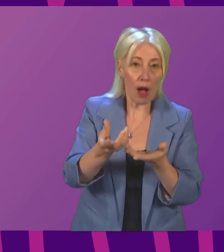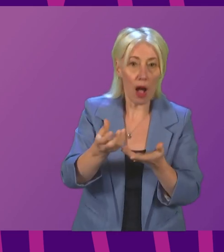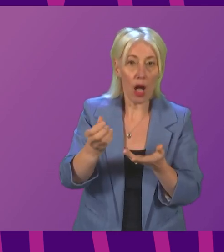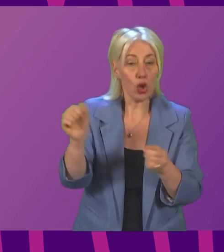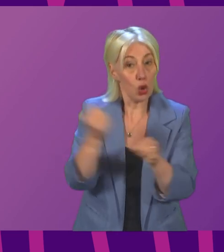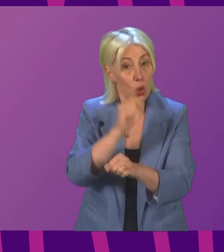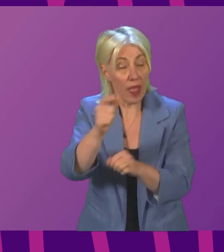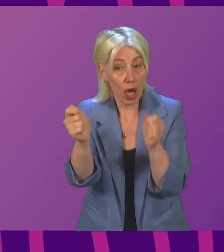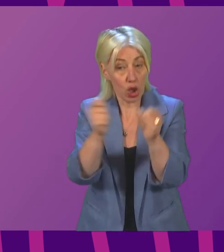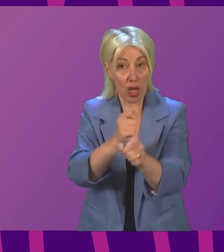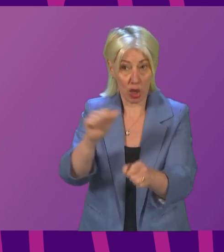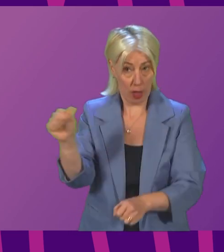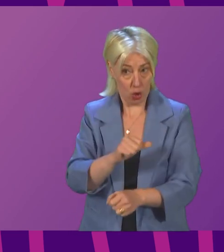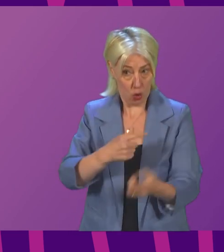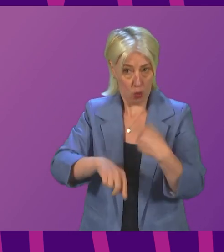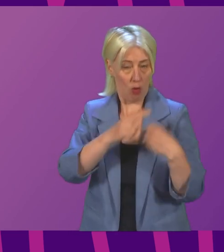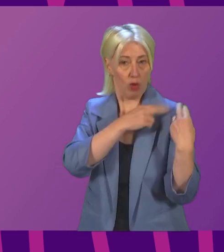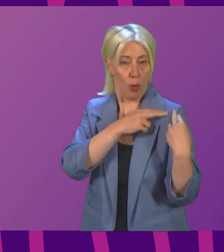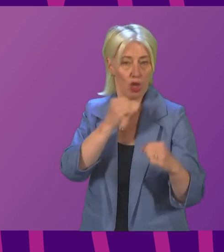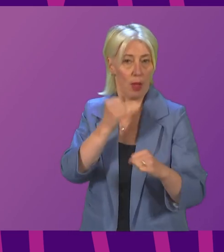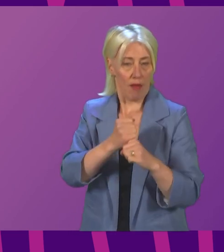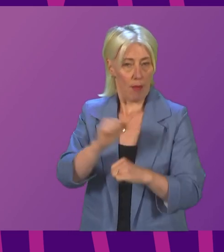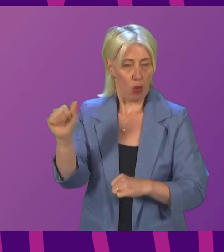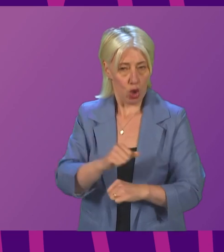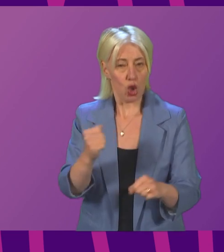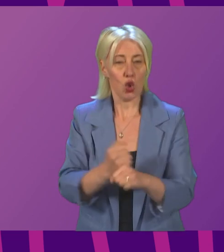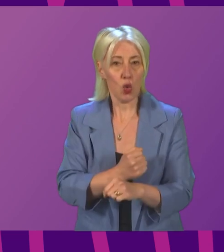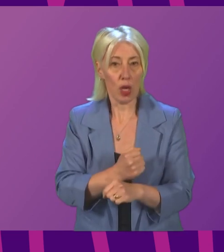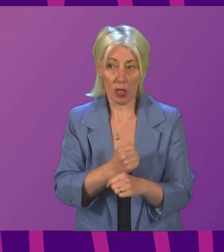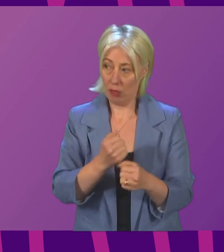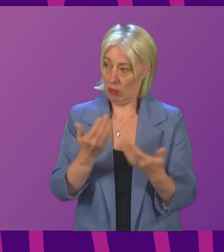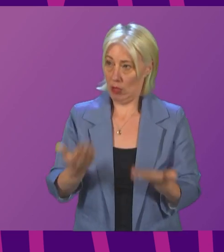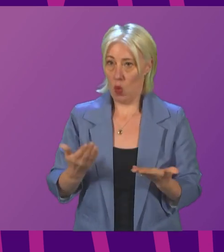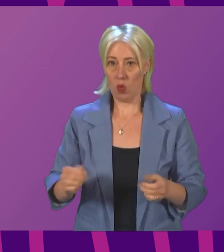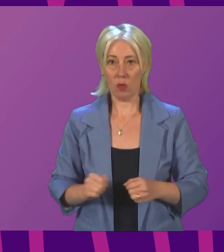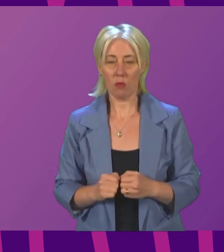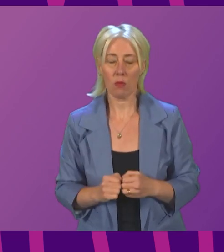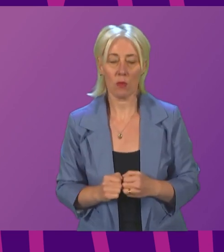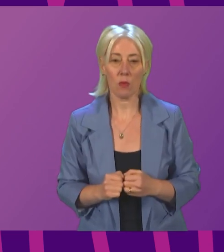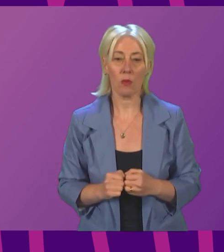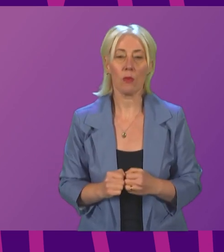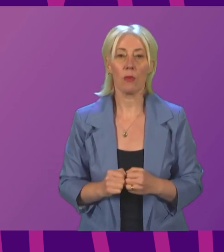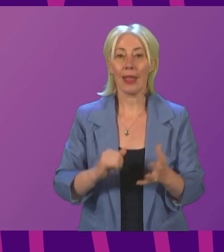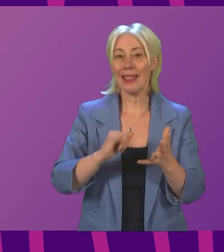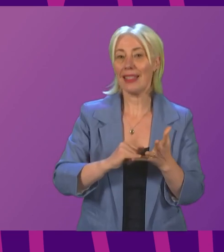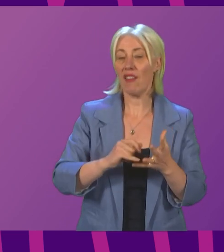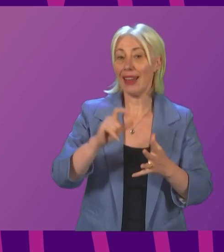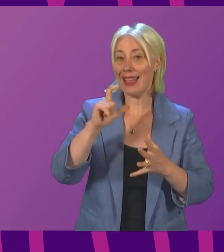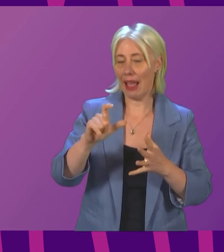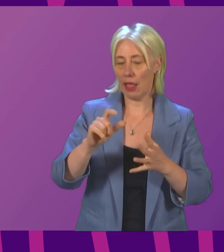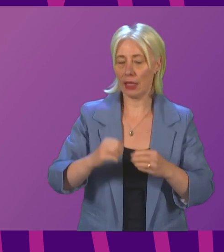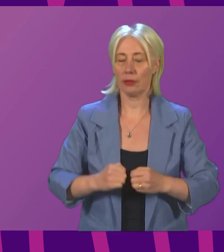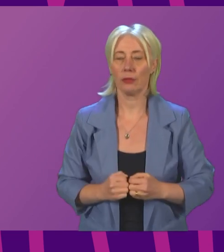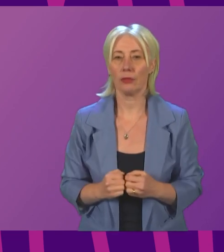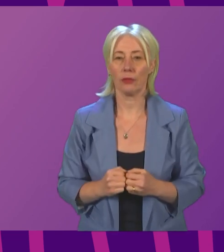any responsible government in this current situation facing the world would do. I call Stephanie Callaghan to be followed